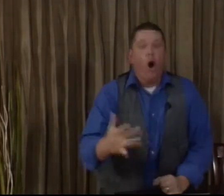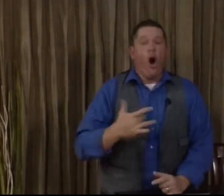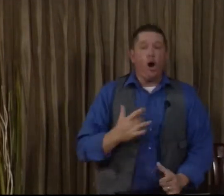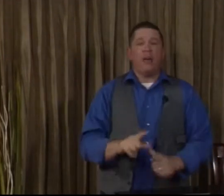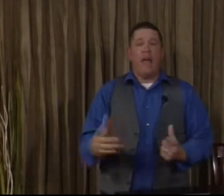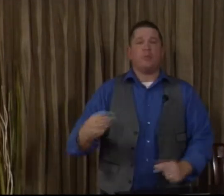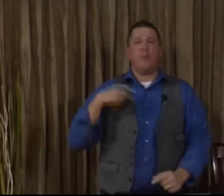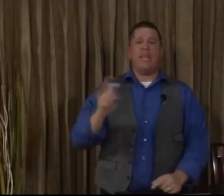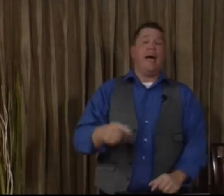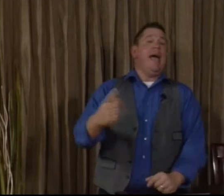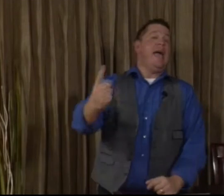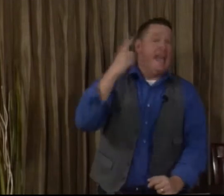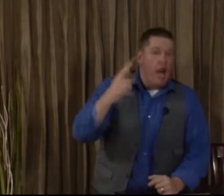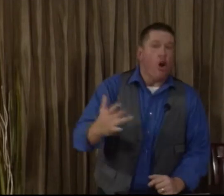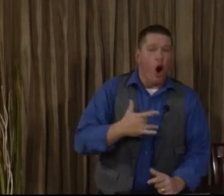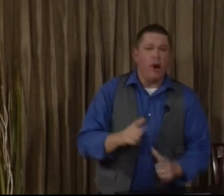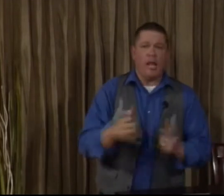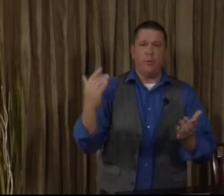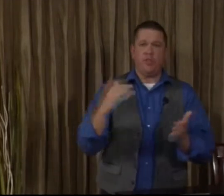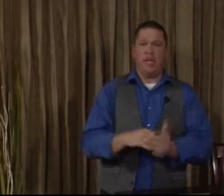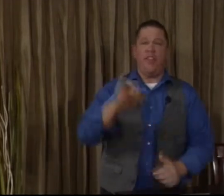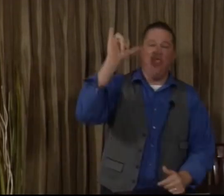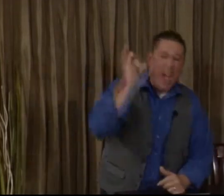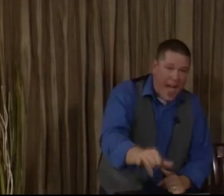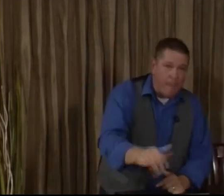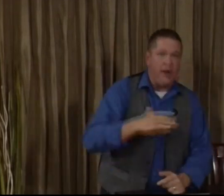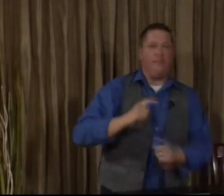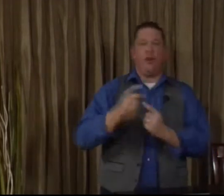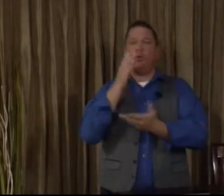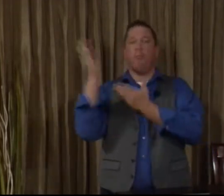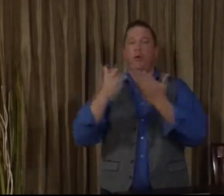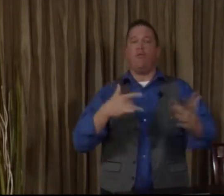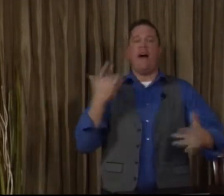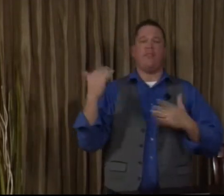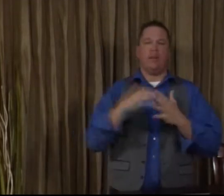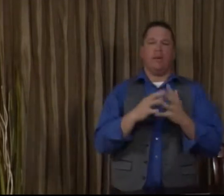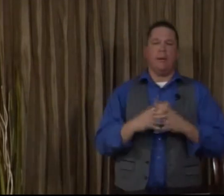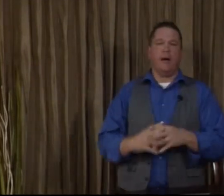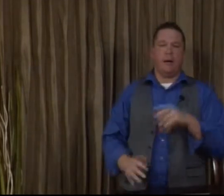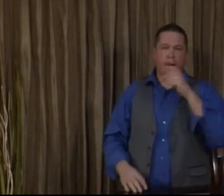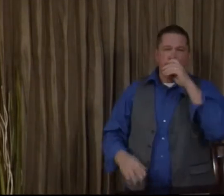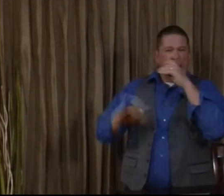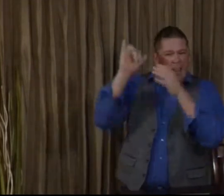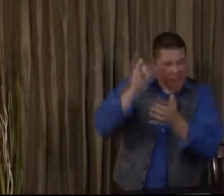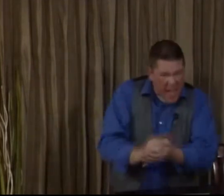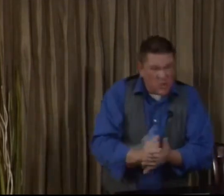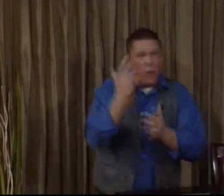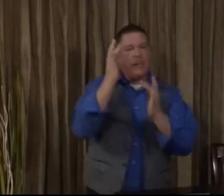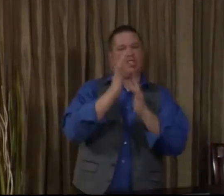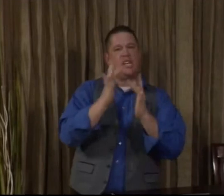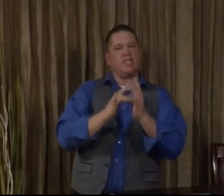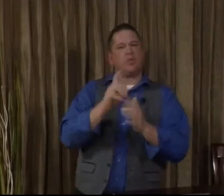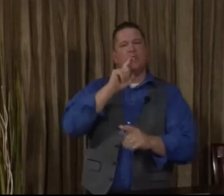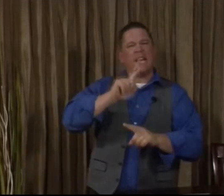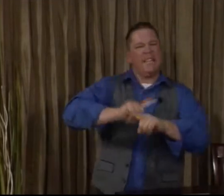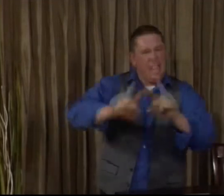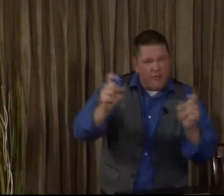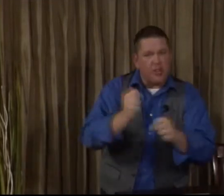heart language and we need to hear heart language again. That, my friend, will bring revival again in America. And that's why Jesus was a difference